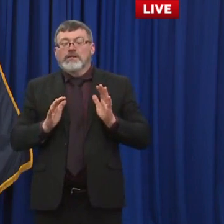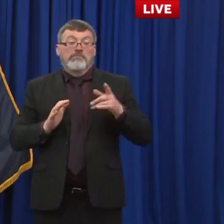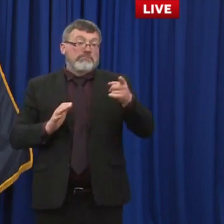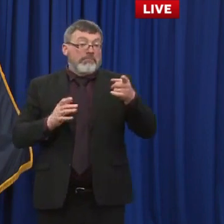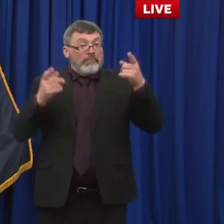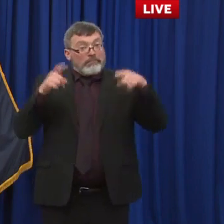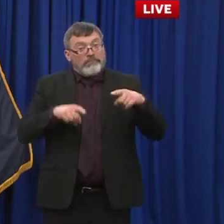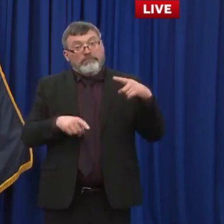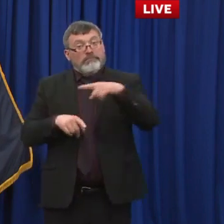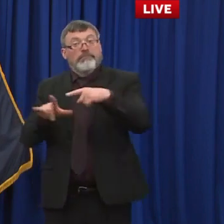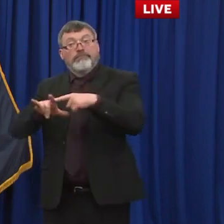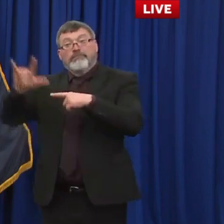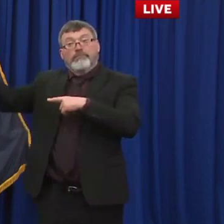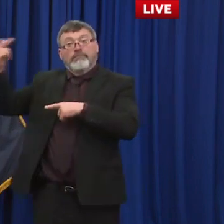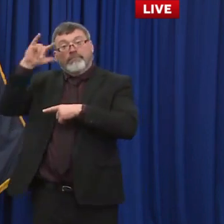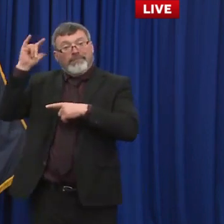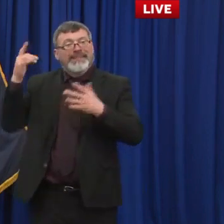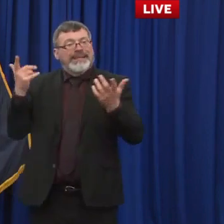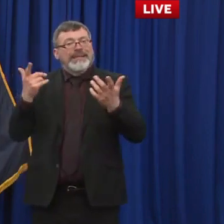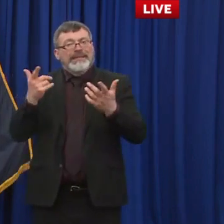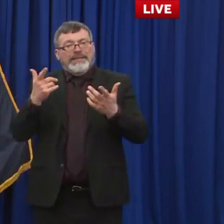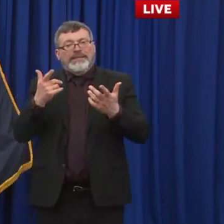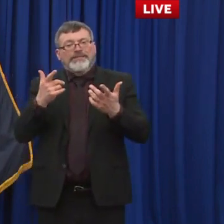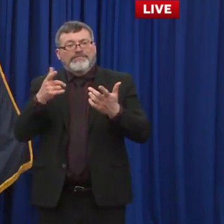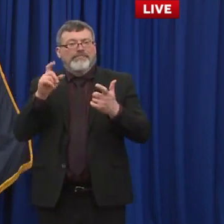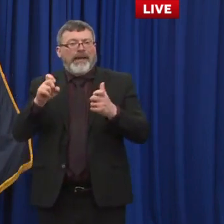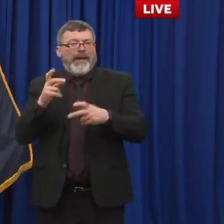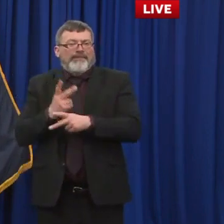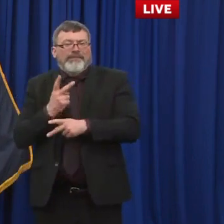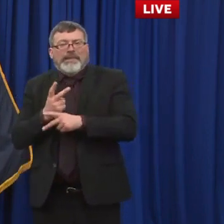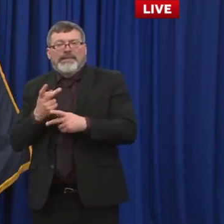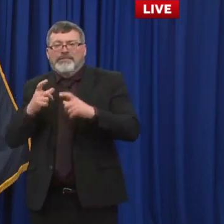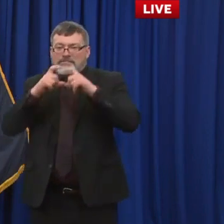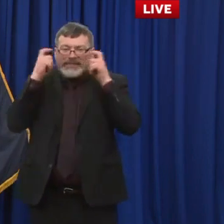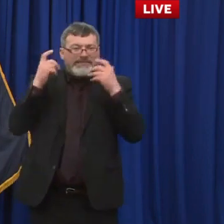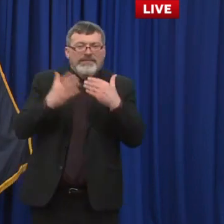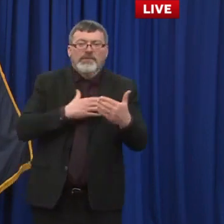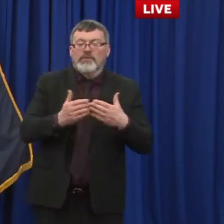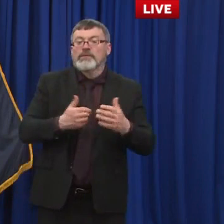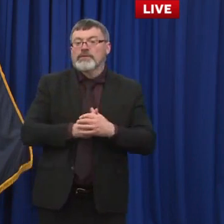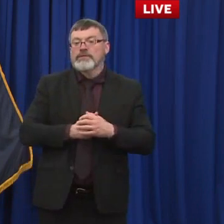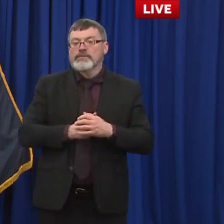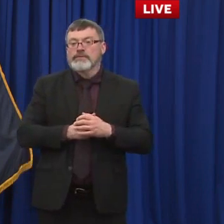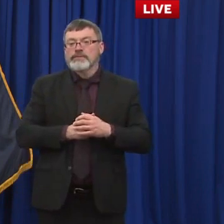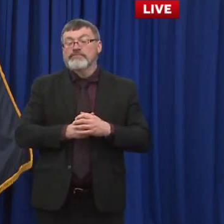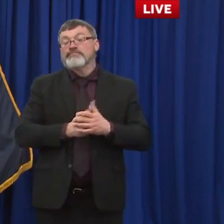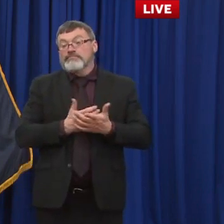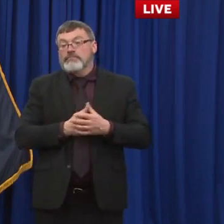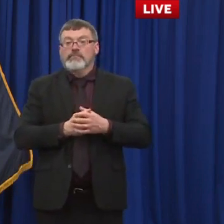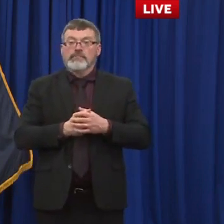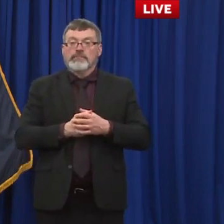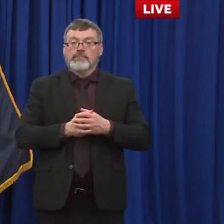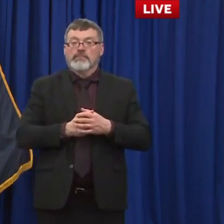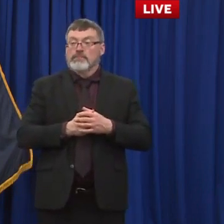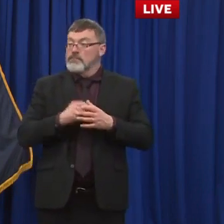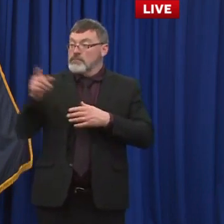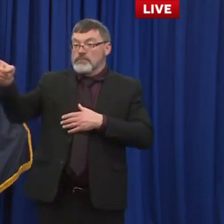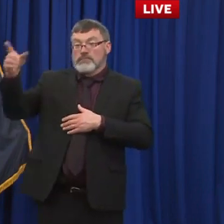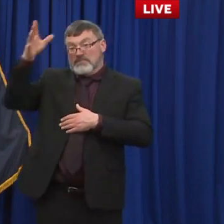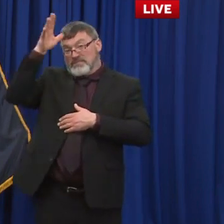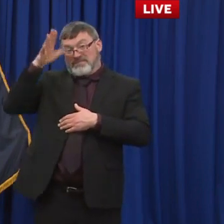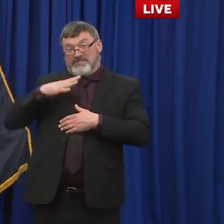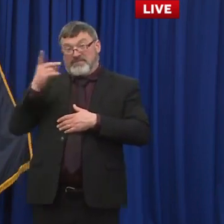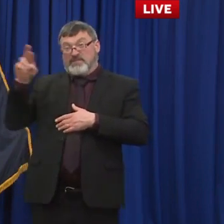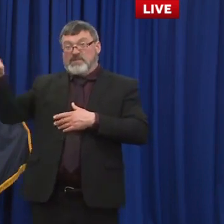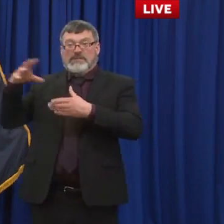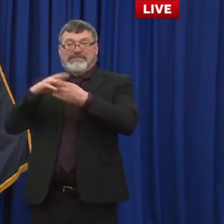stipulations in place you're going to be doing those things it's hard to to not at least be doing those things and as dr chan talked about you know that kind of